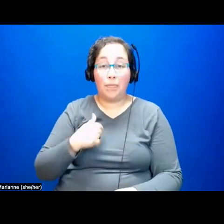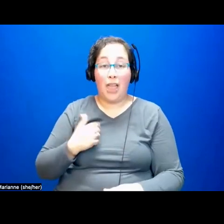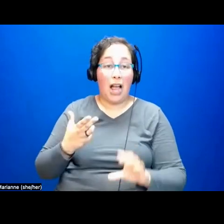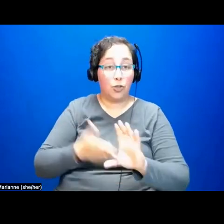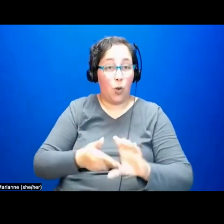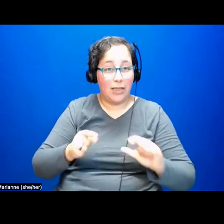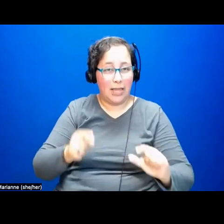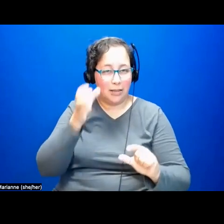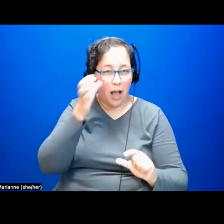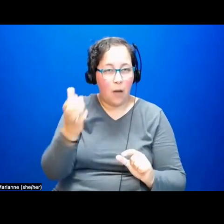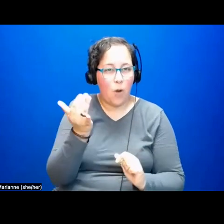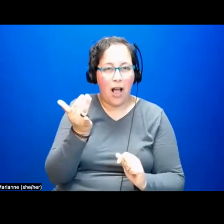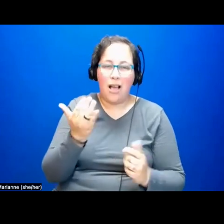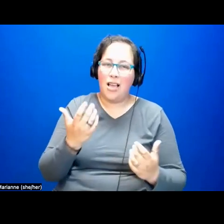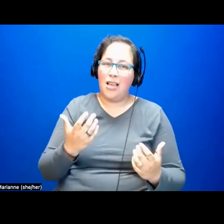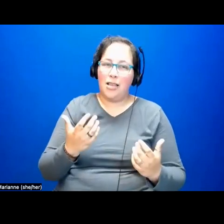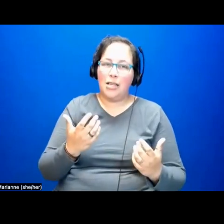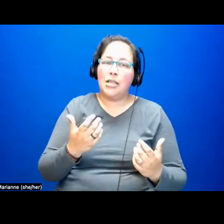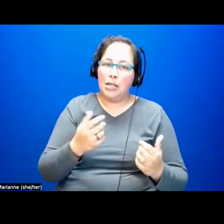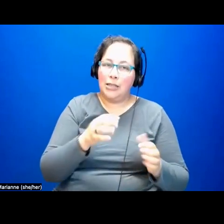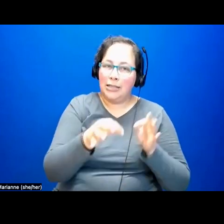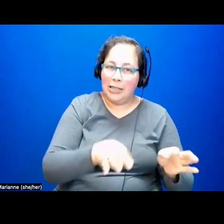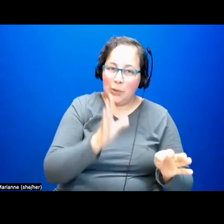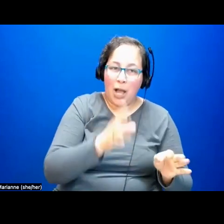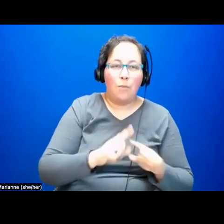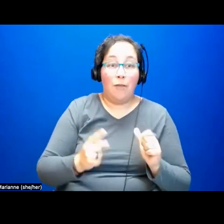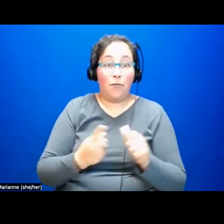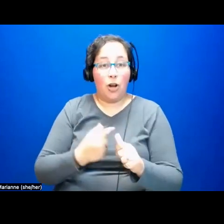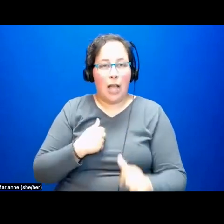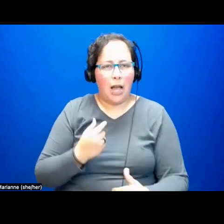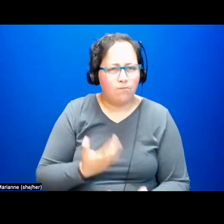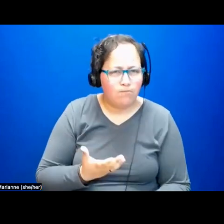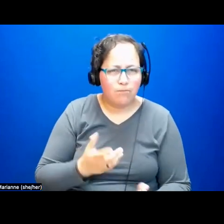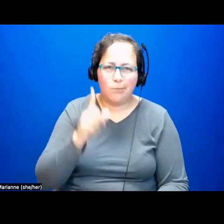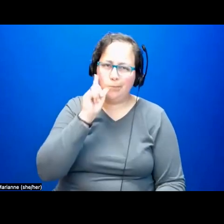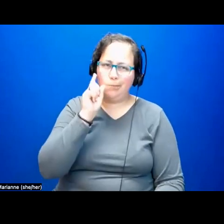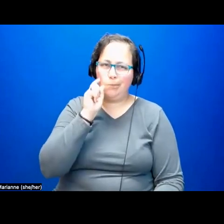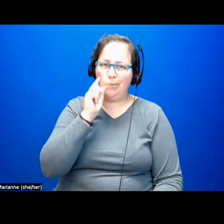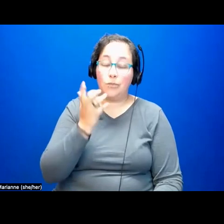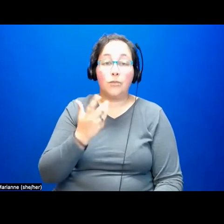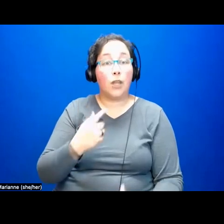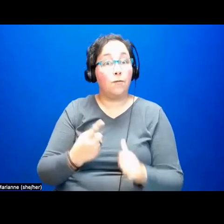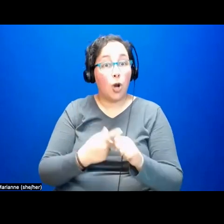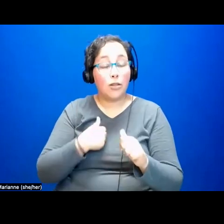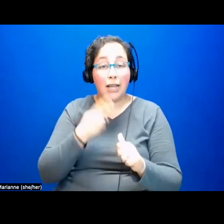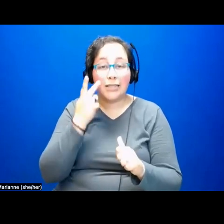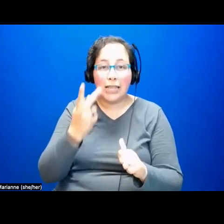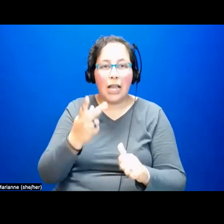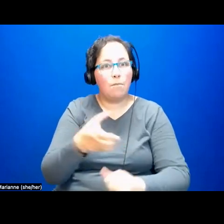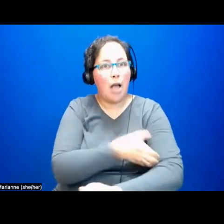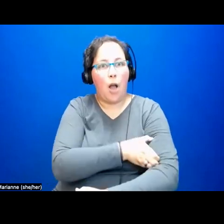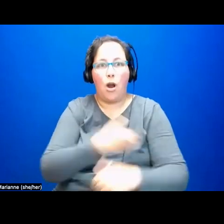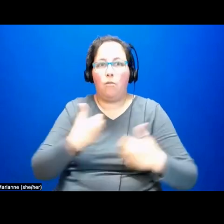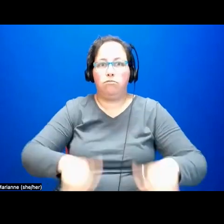skepticism. On the one hand, I could see the power potentially